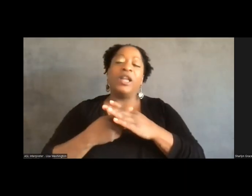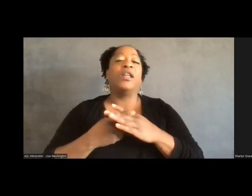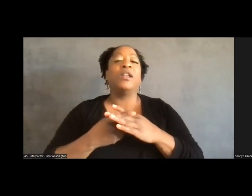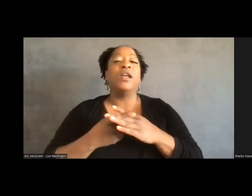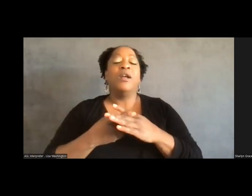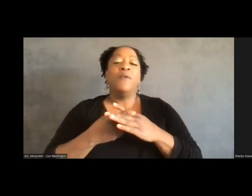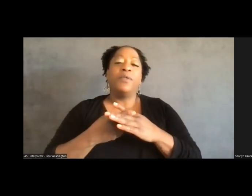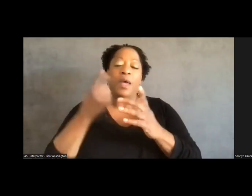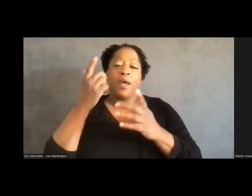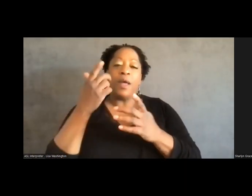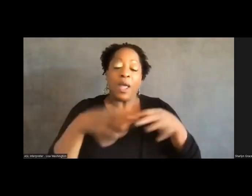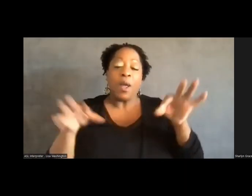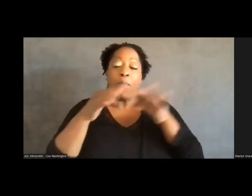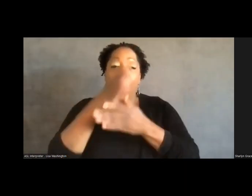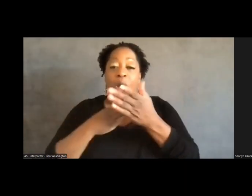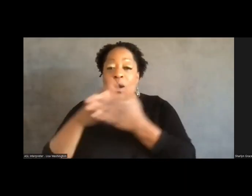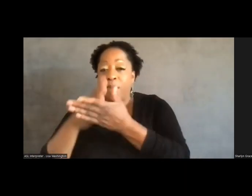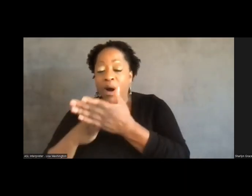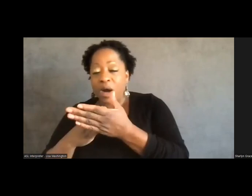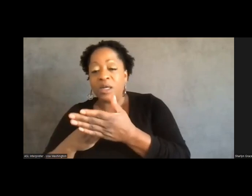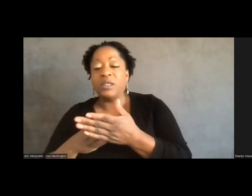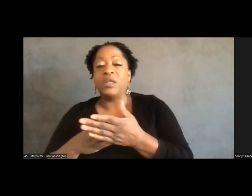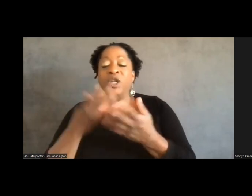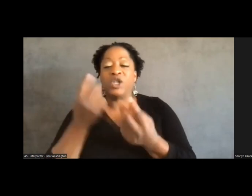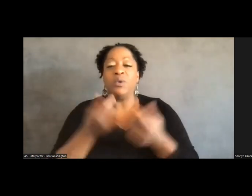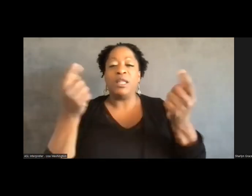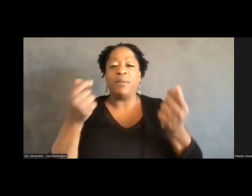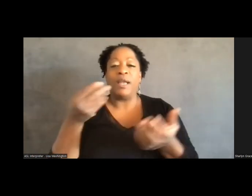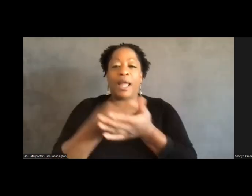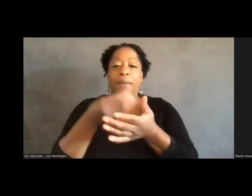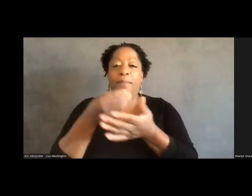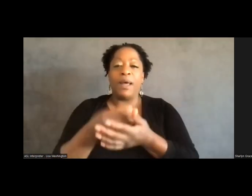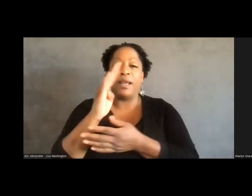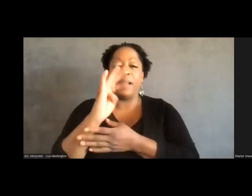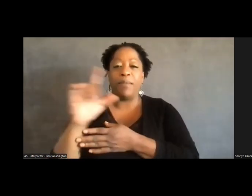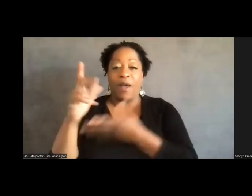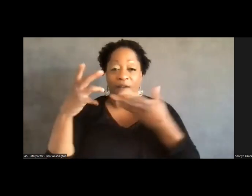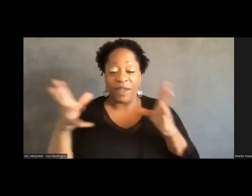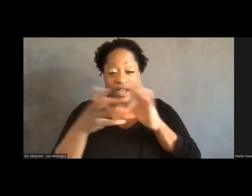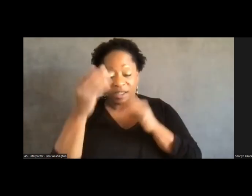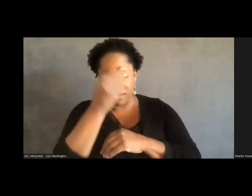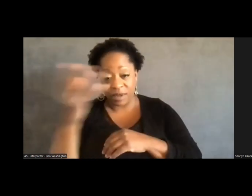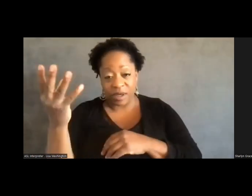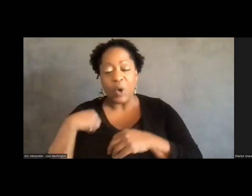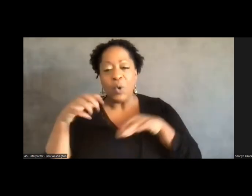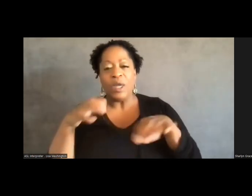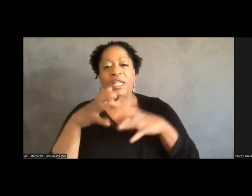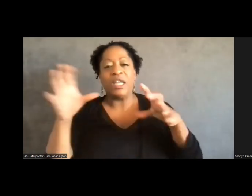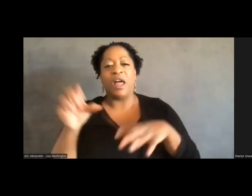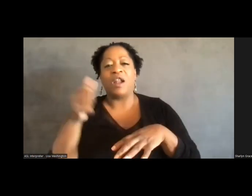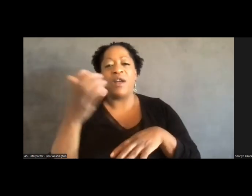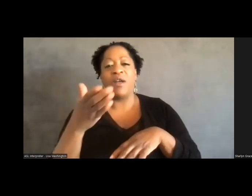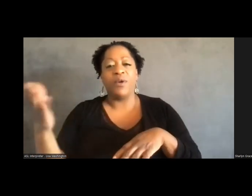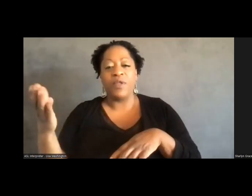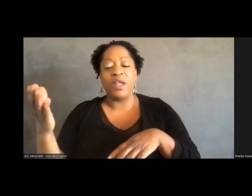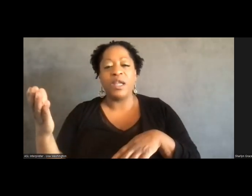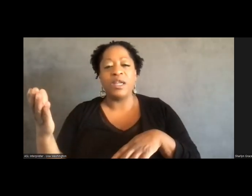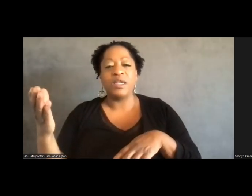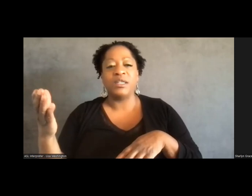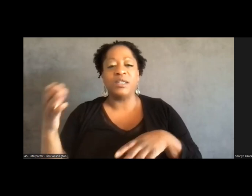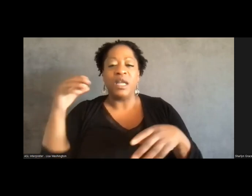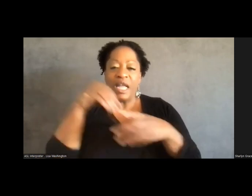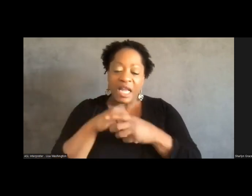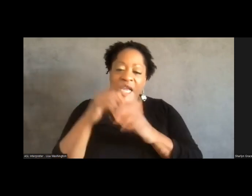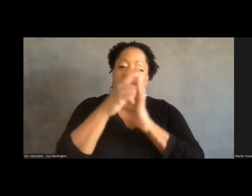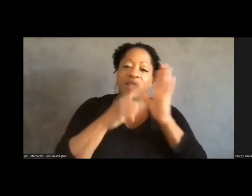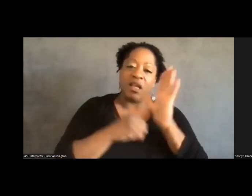portions of it, the parts that eliminate money bail, etc. That said, we did a lot of other things in the law